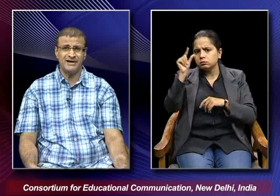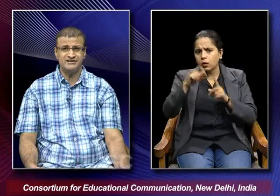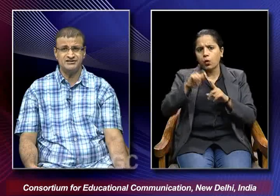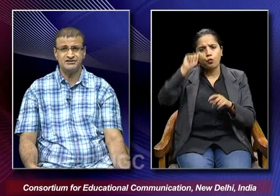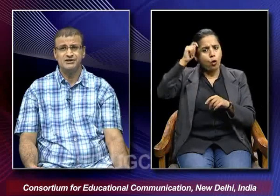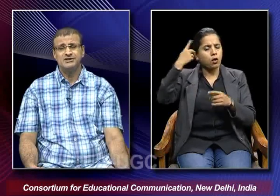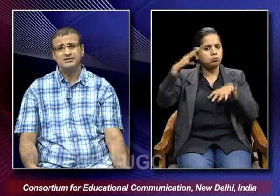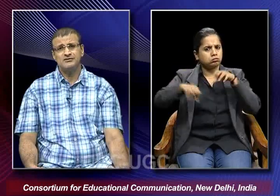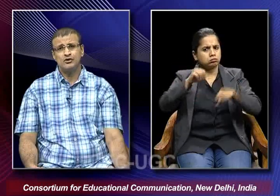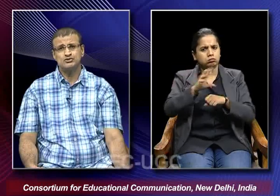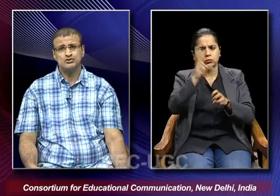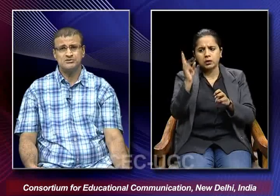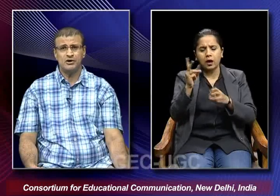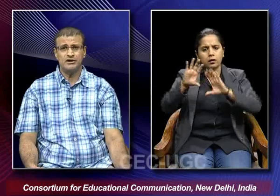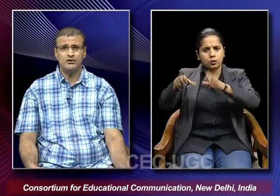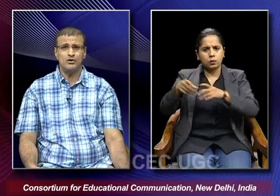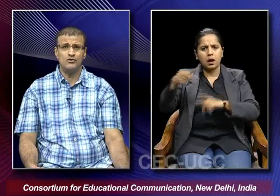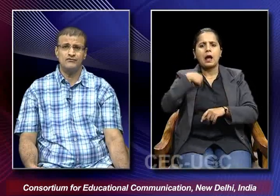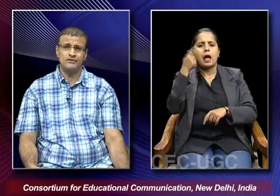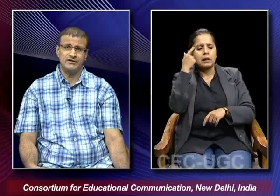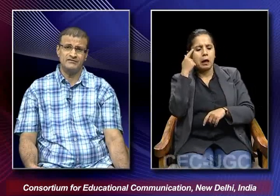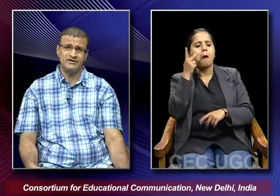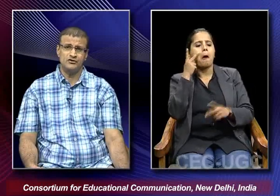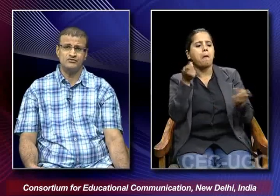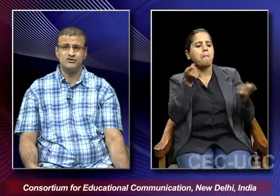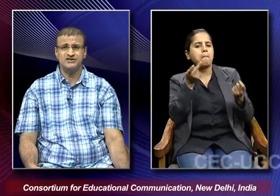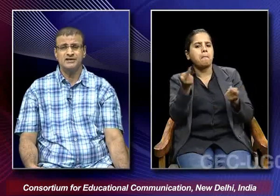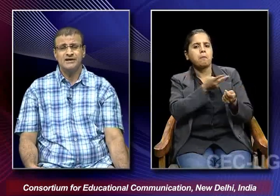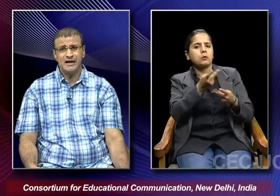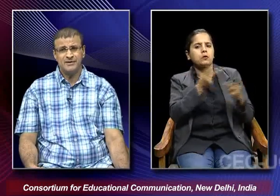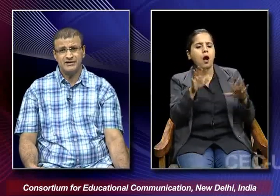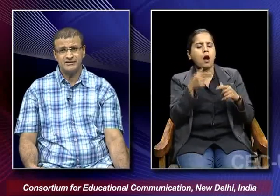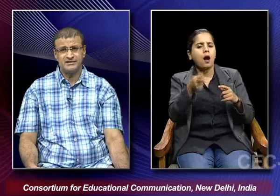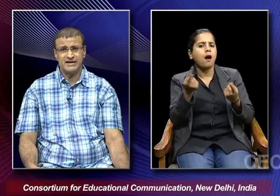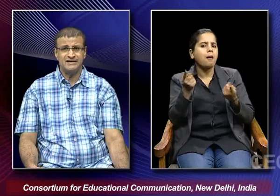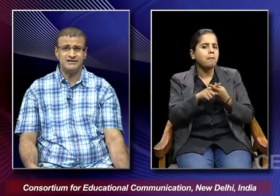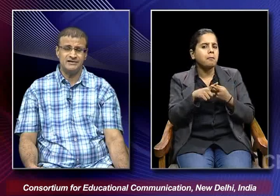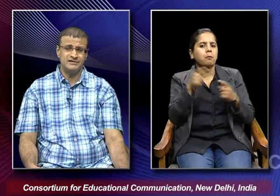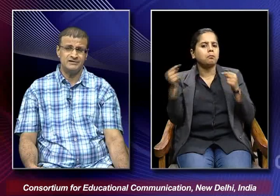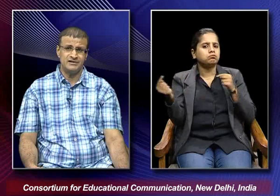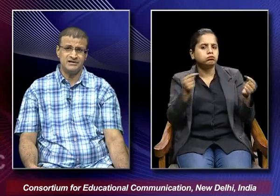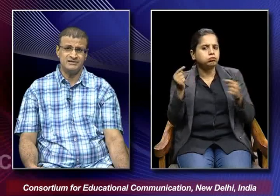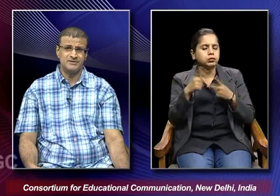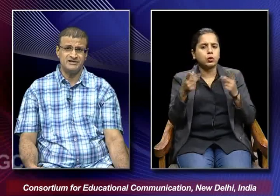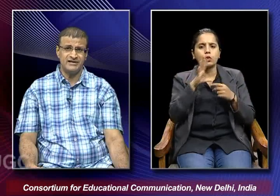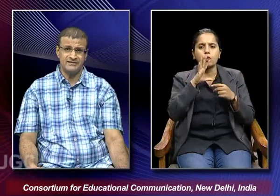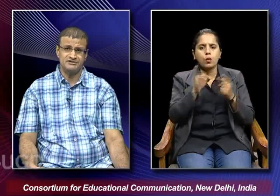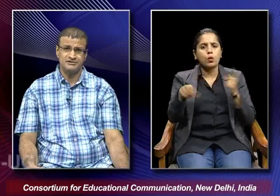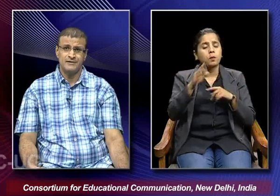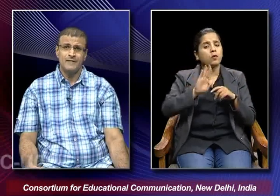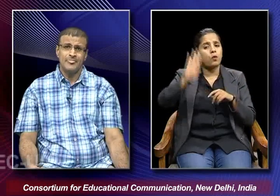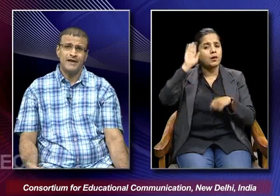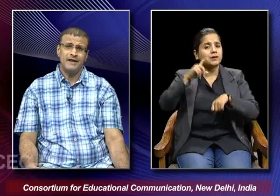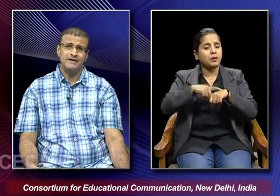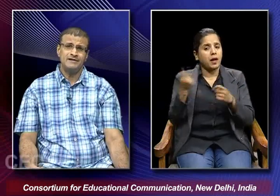third parties they were also symbolic of in a way what was happening in the reality in the contemporary times